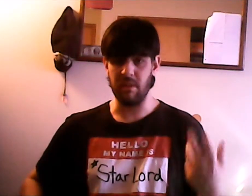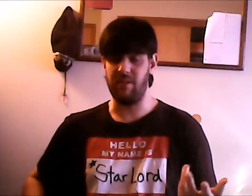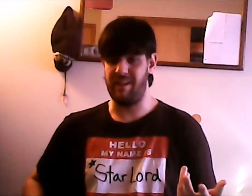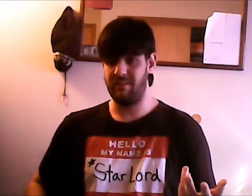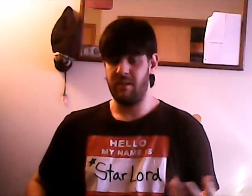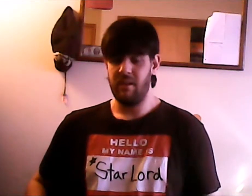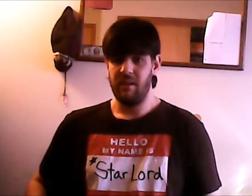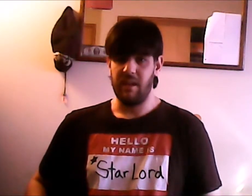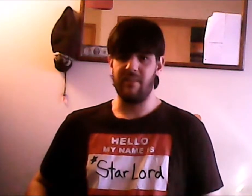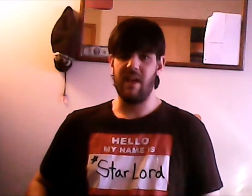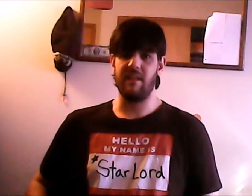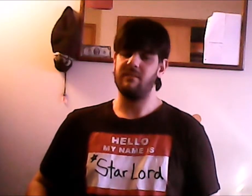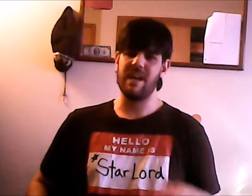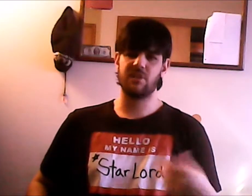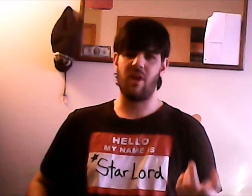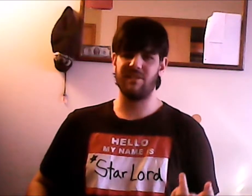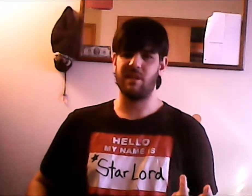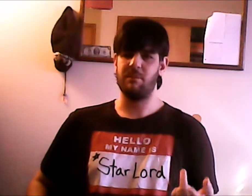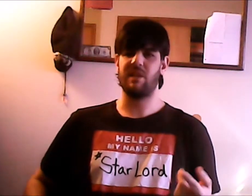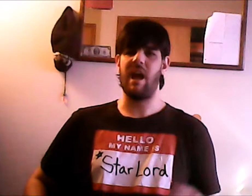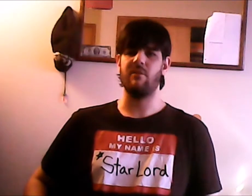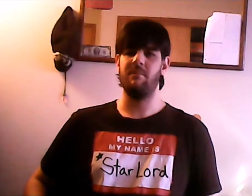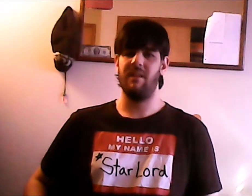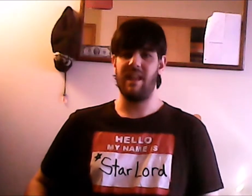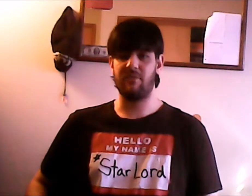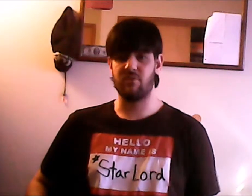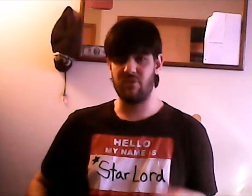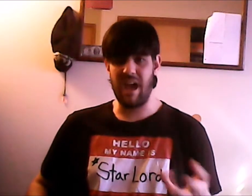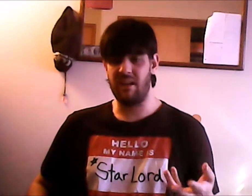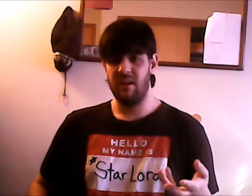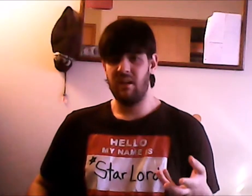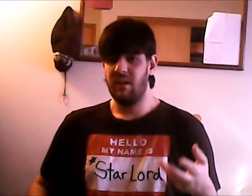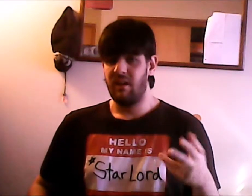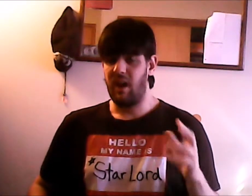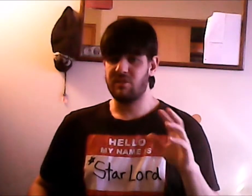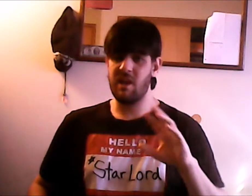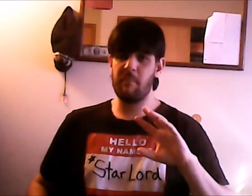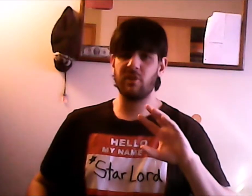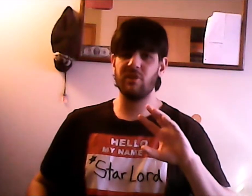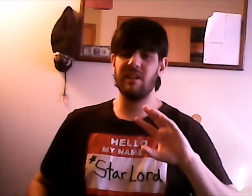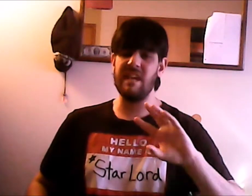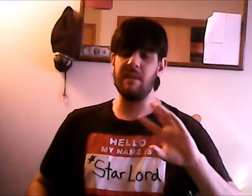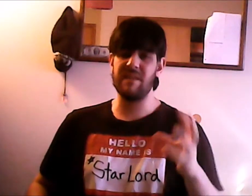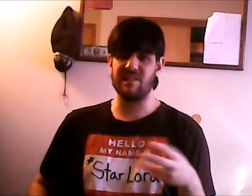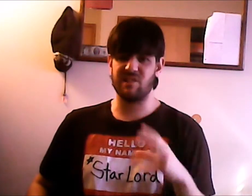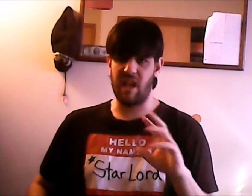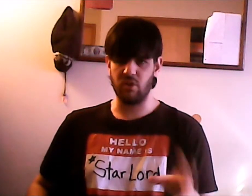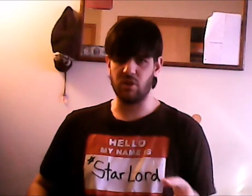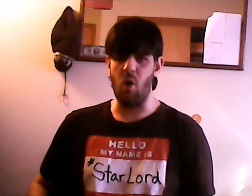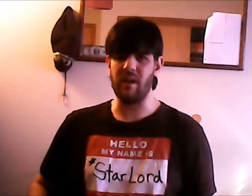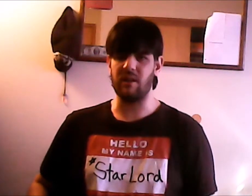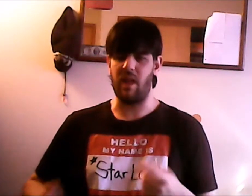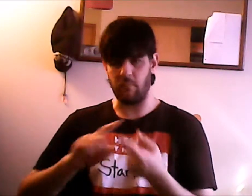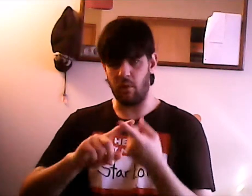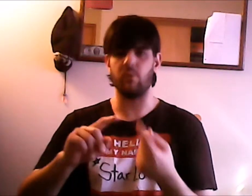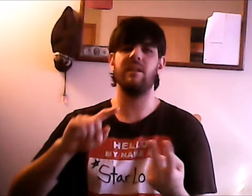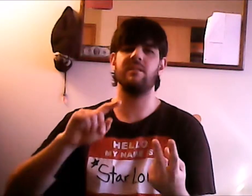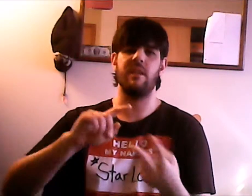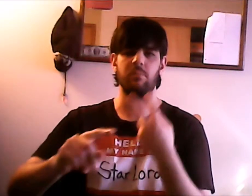Oblivion and then next Friday is gonna be Skyrim and then after that I'll typically keep that cycle going of like Morrowind then